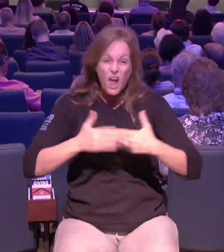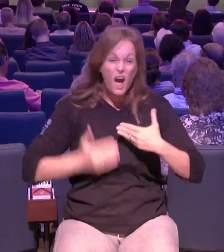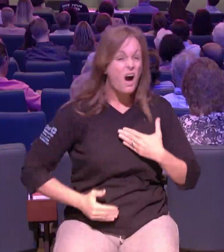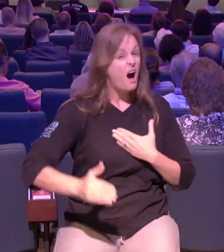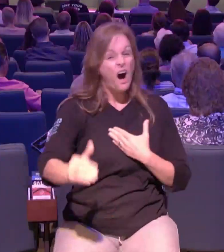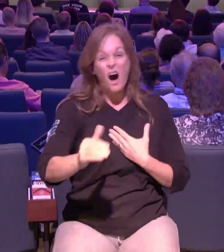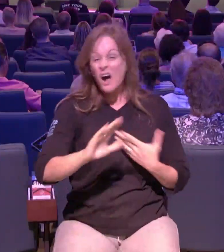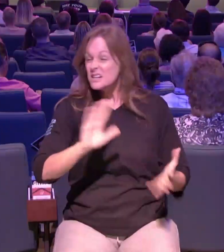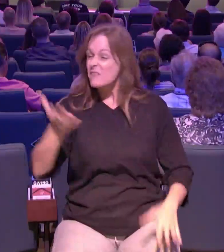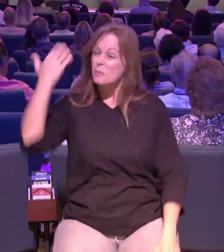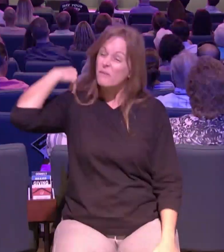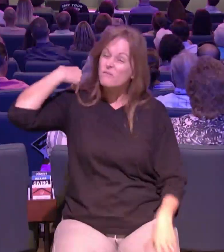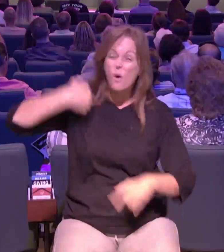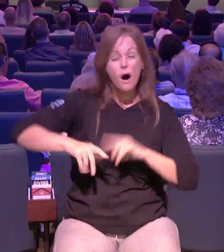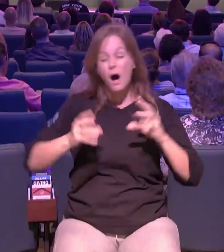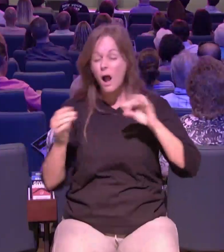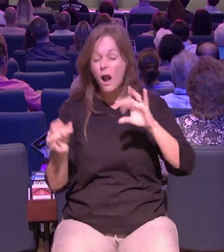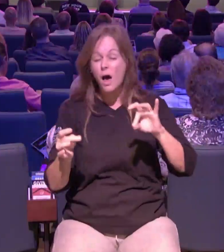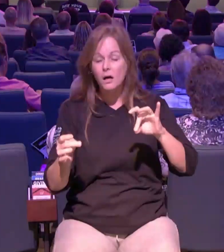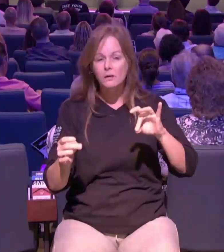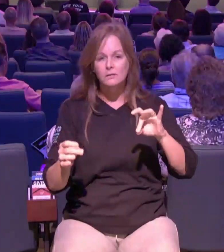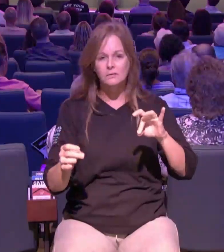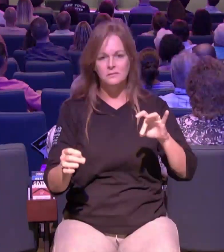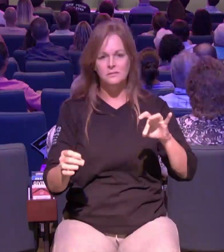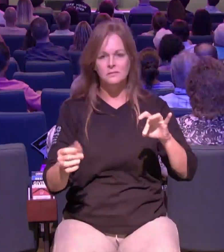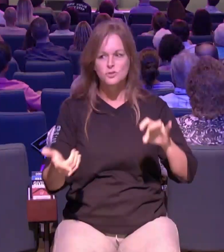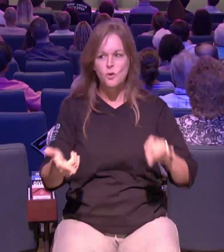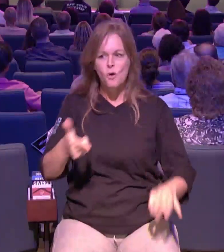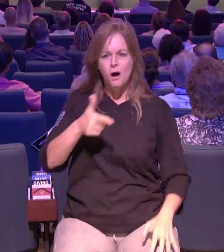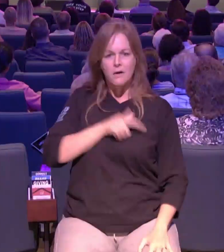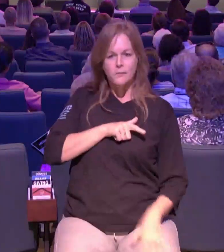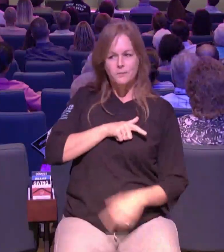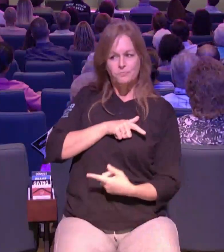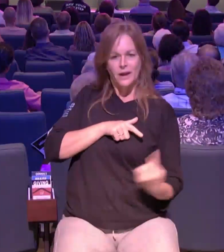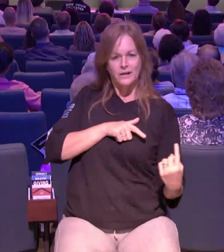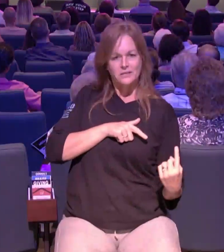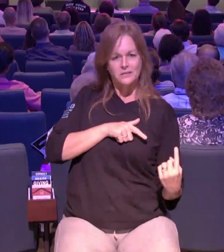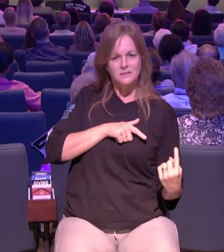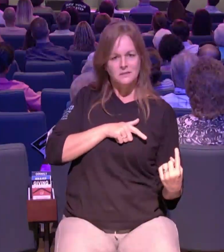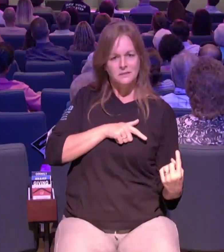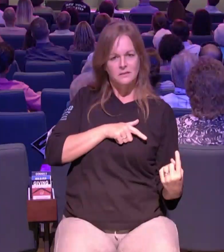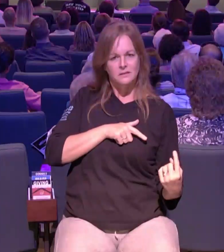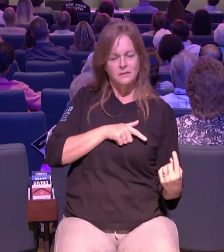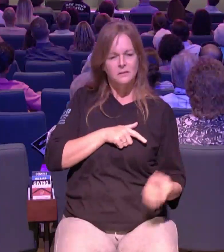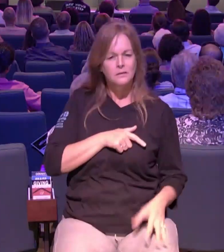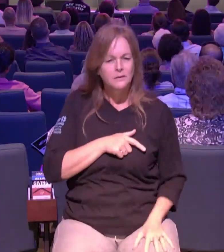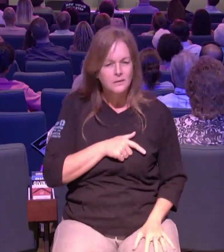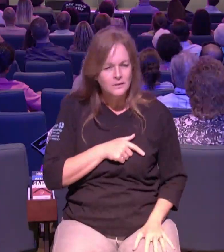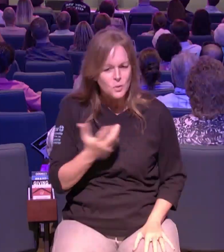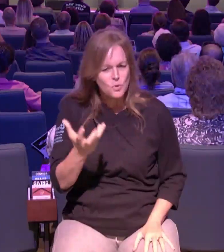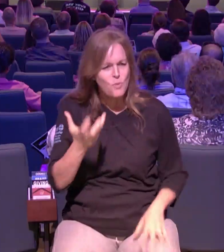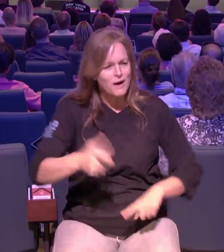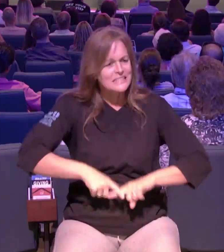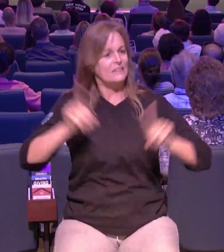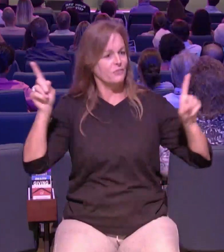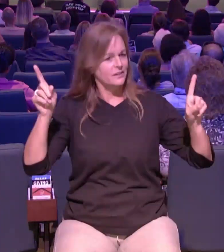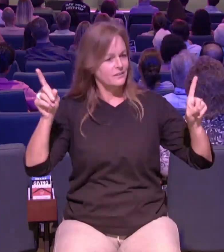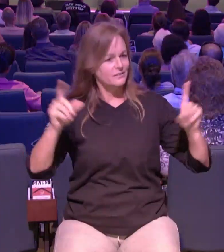going to be able to say as a church and as individuals we've never seen anything like this in our lives we've never seen god do this in our